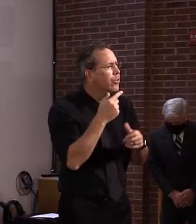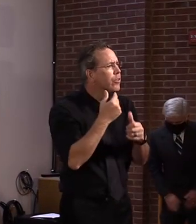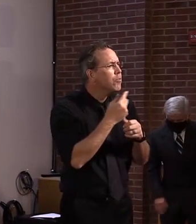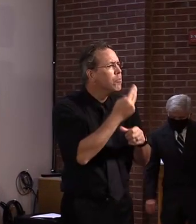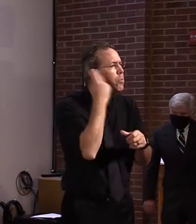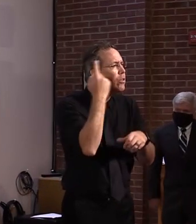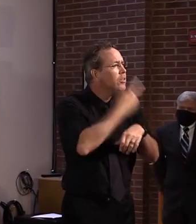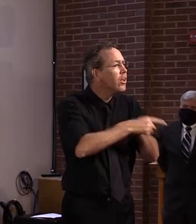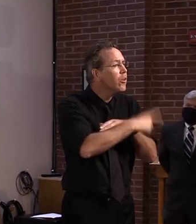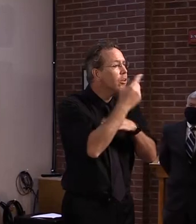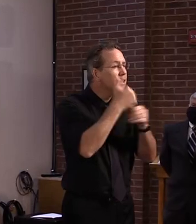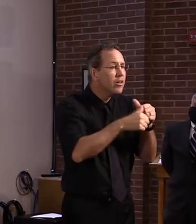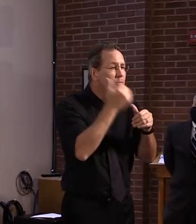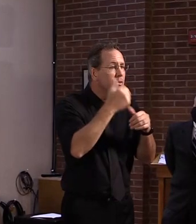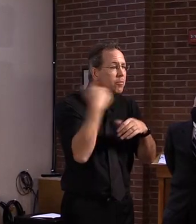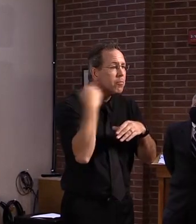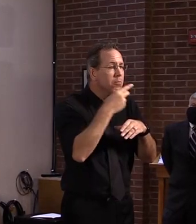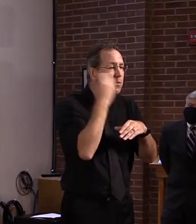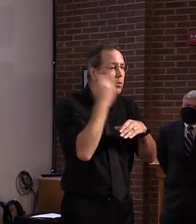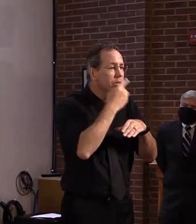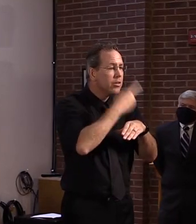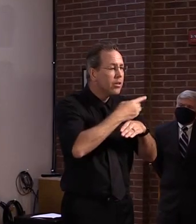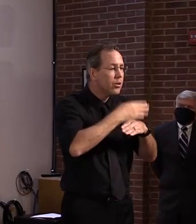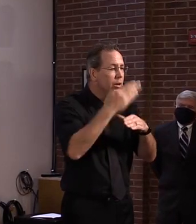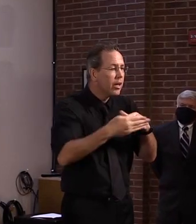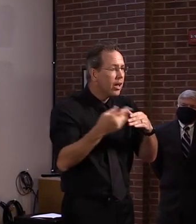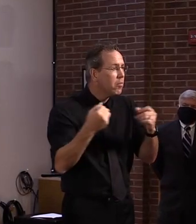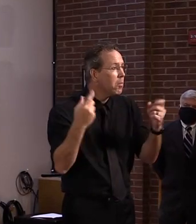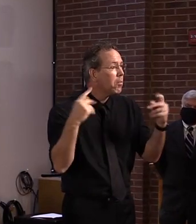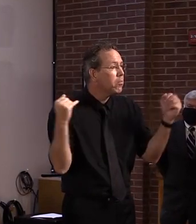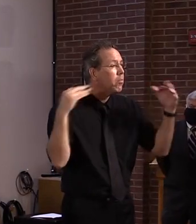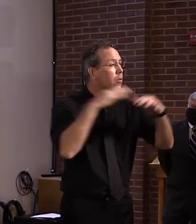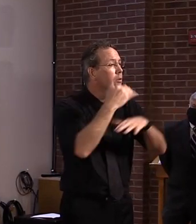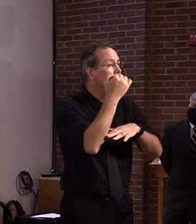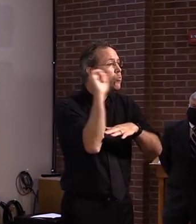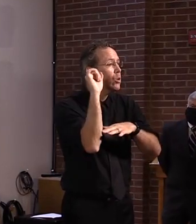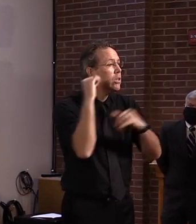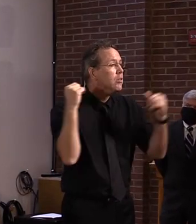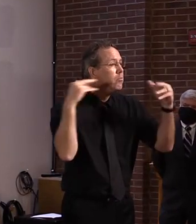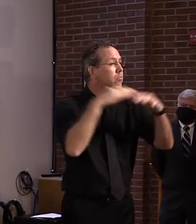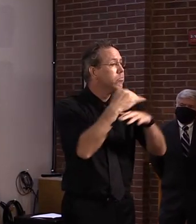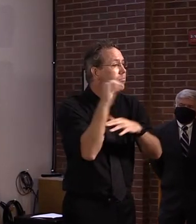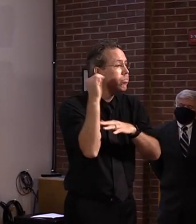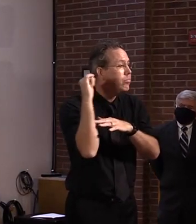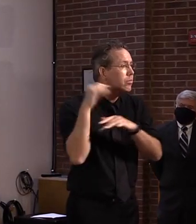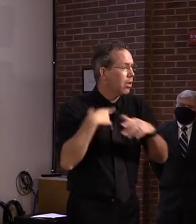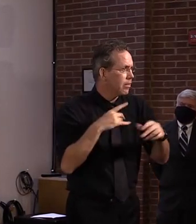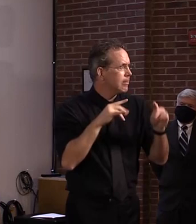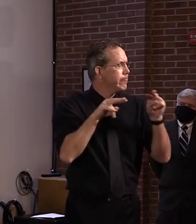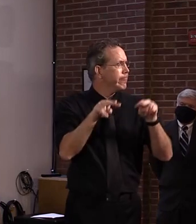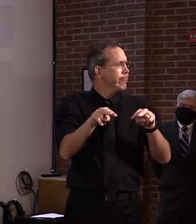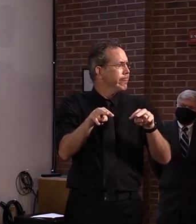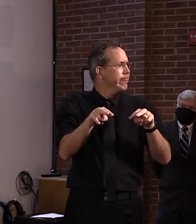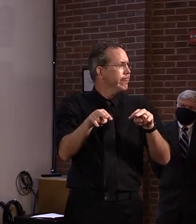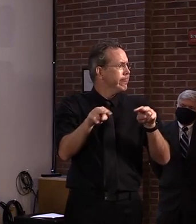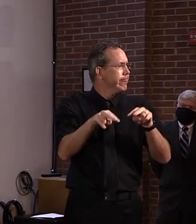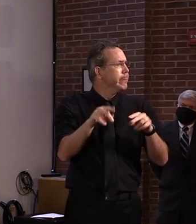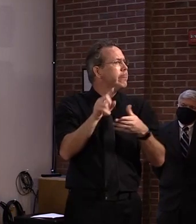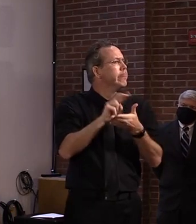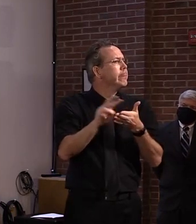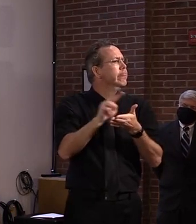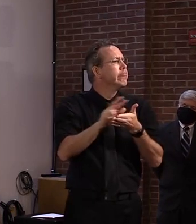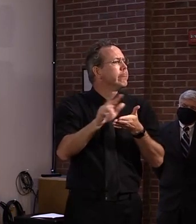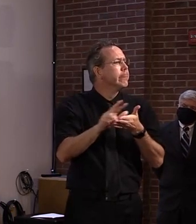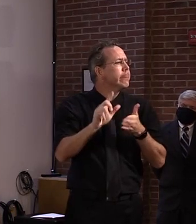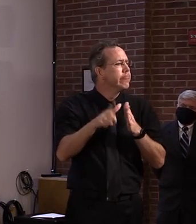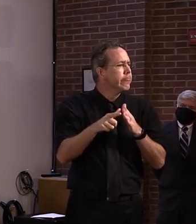new cases very closely, and graph them out and look at the curve and come to some conclusions about that,